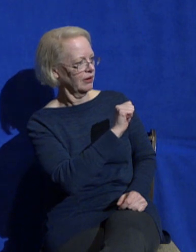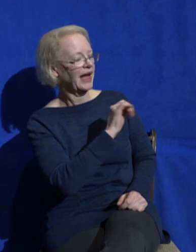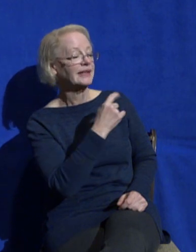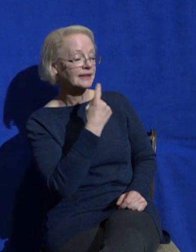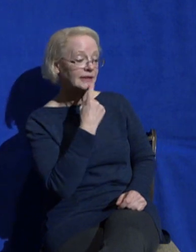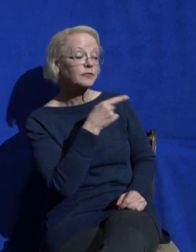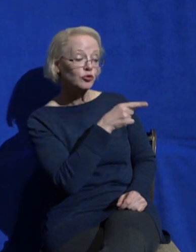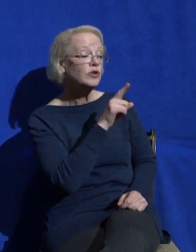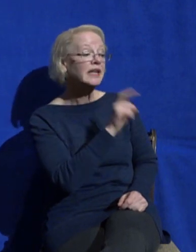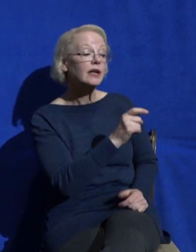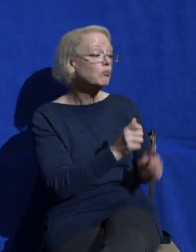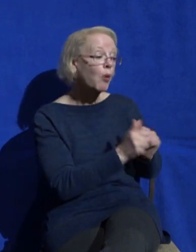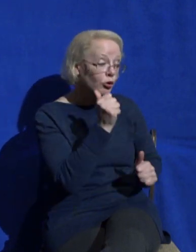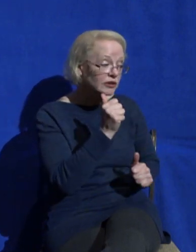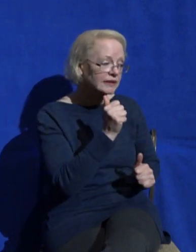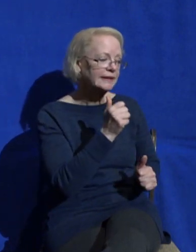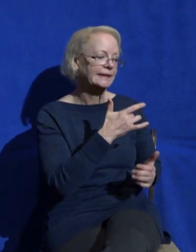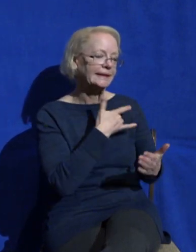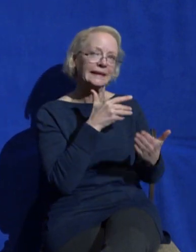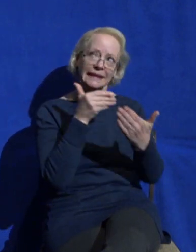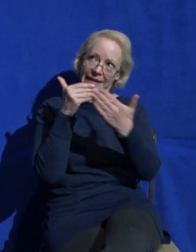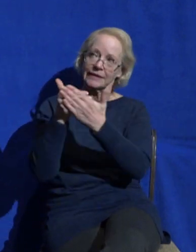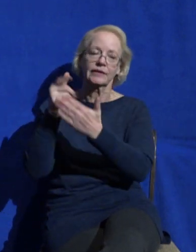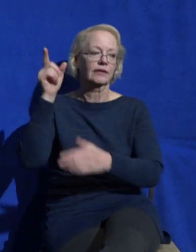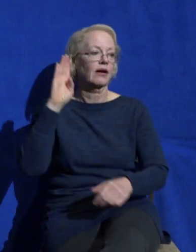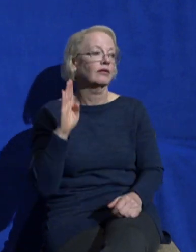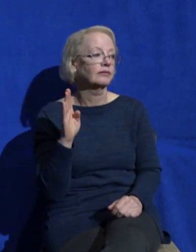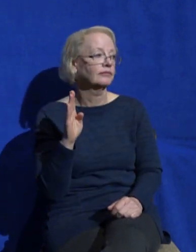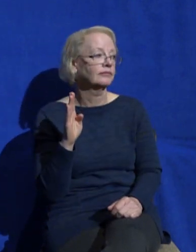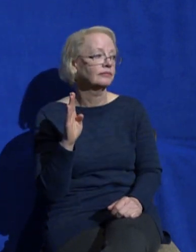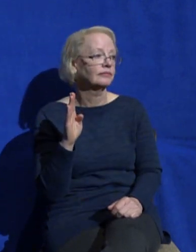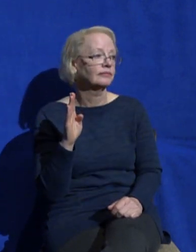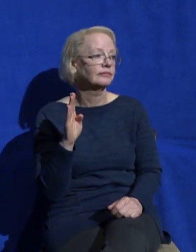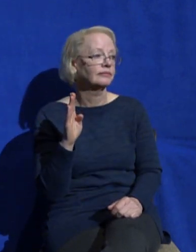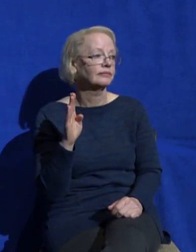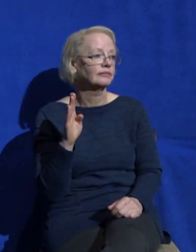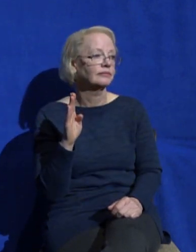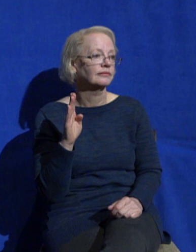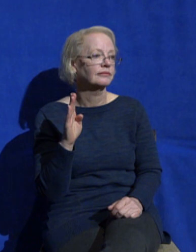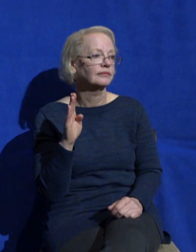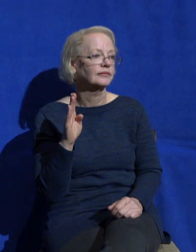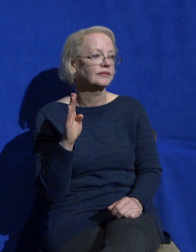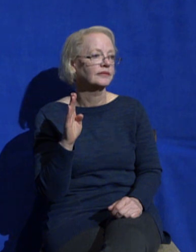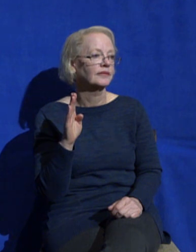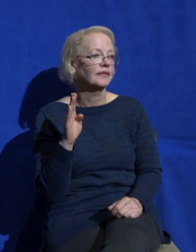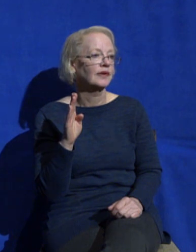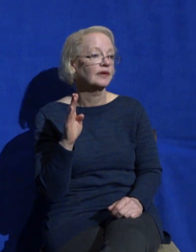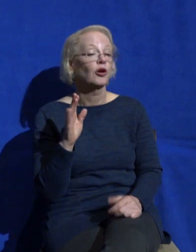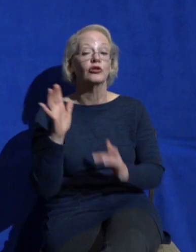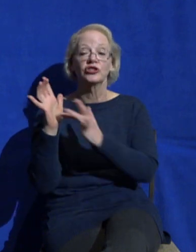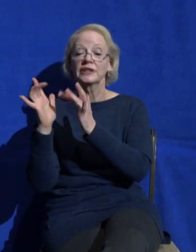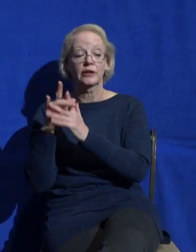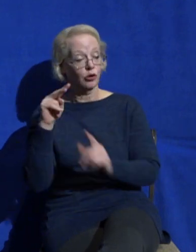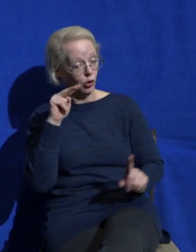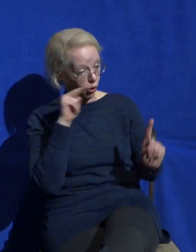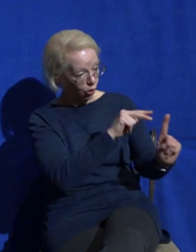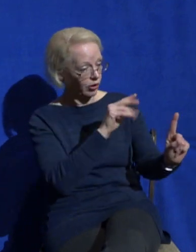with God and so this is not just another sermon telling you to have a quiet time